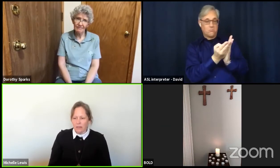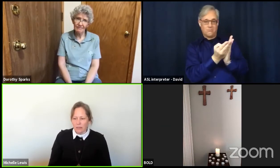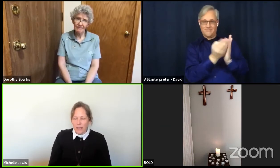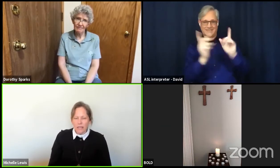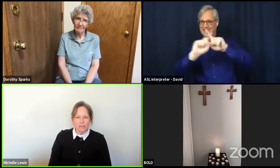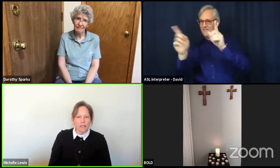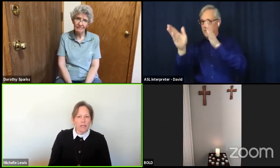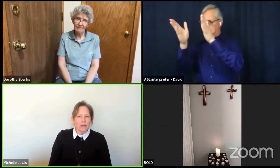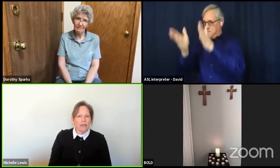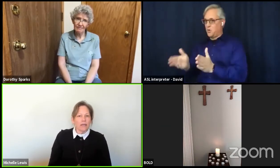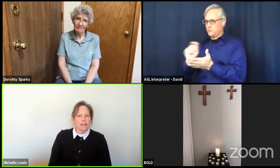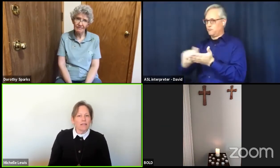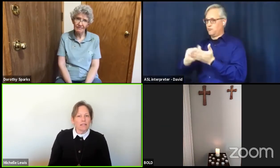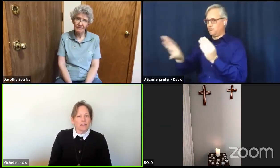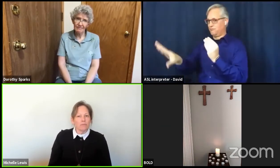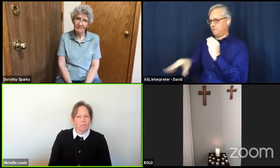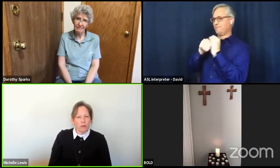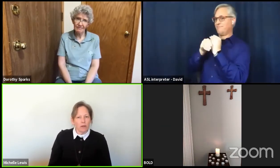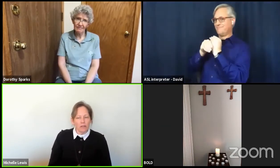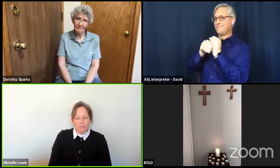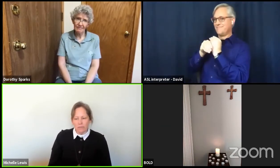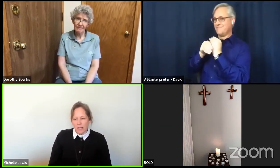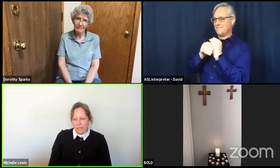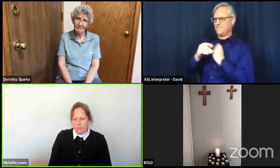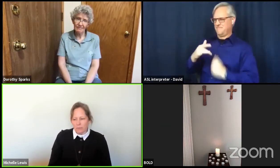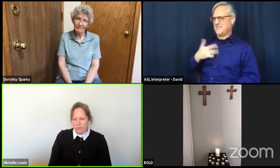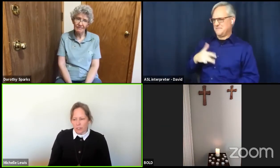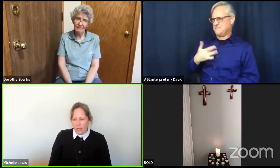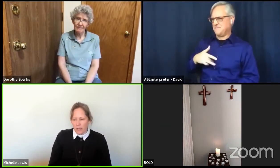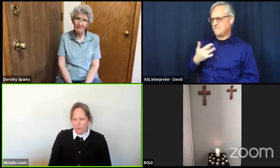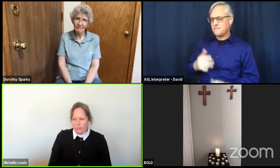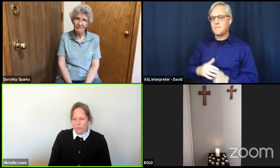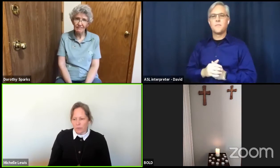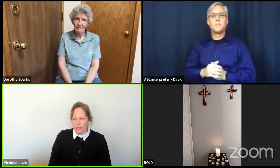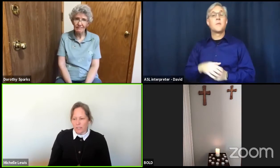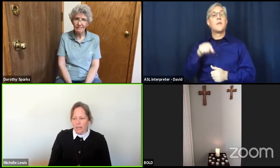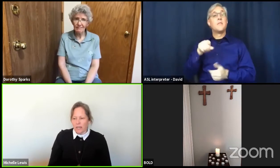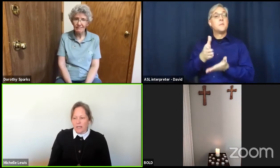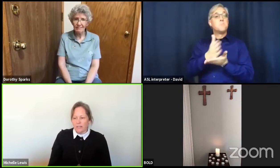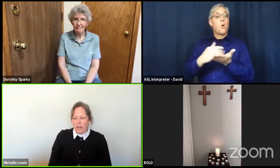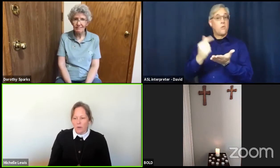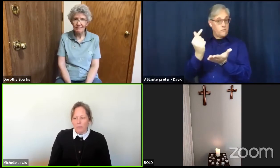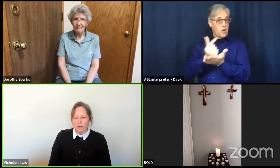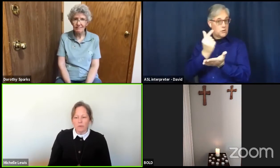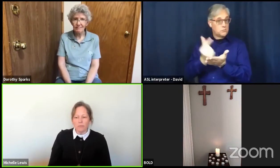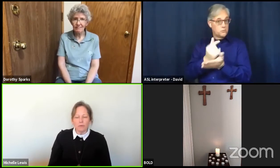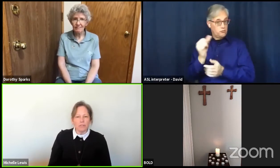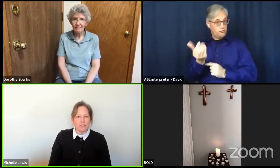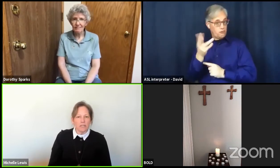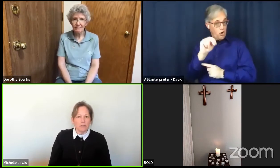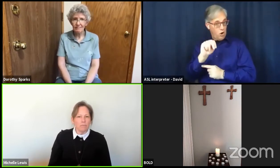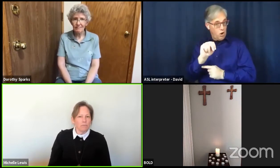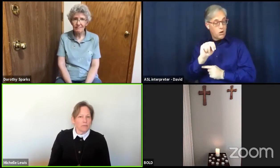Likely, this part of the Gospel of John was written to help the community that